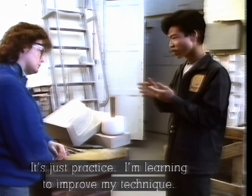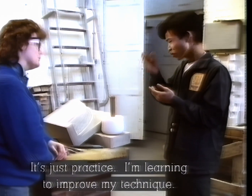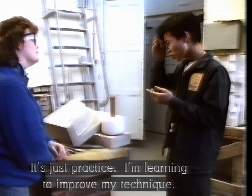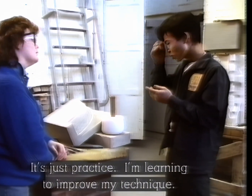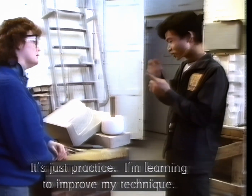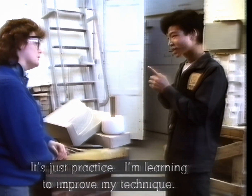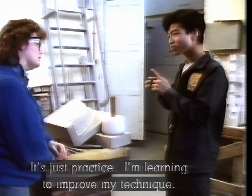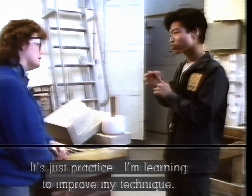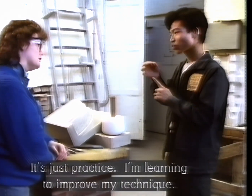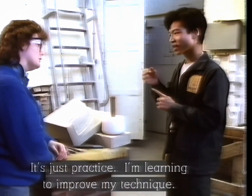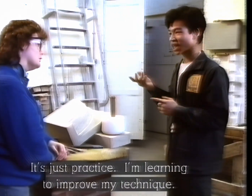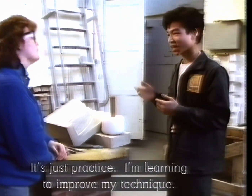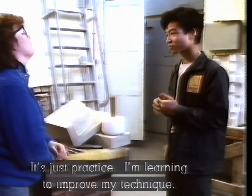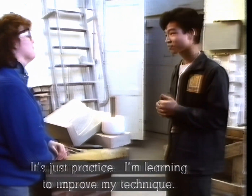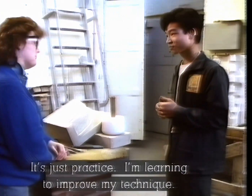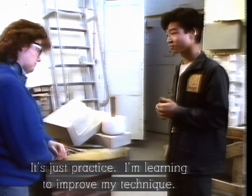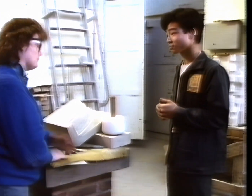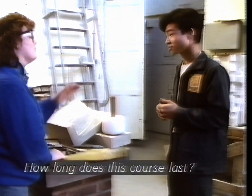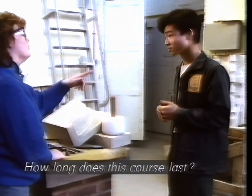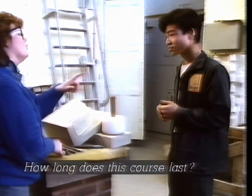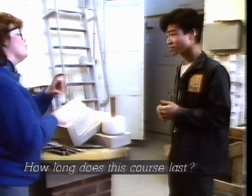Really, it's just practice. I'm learning to improve my technique, really.